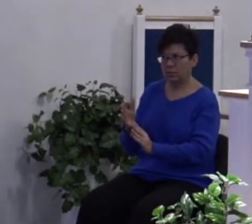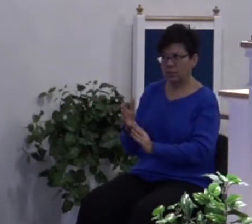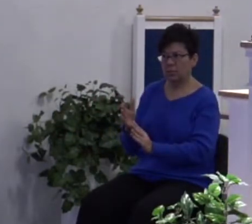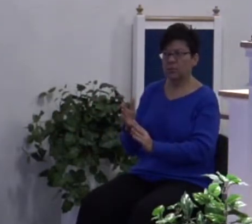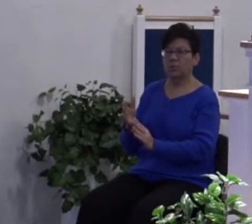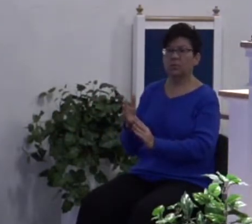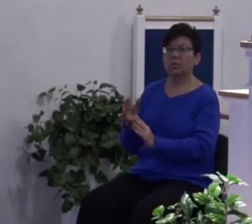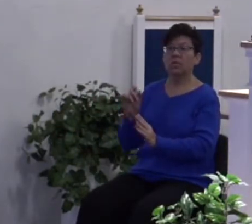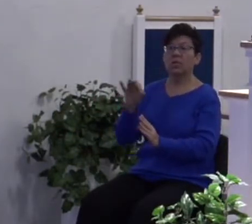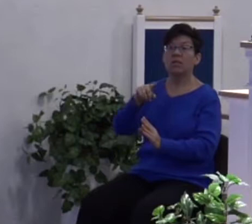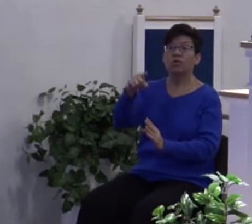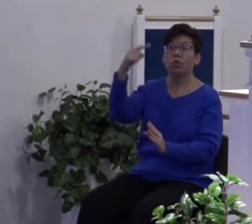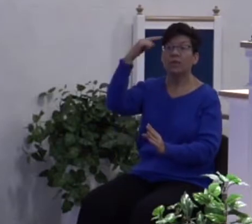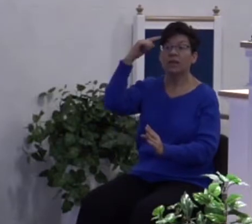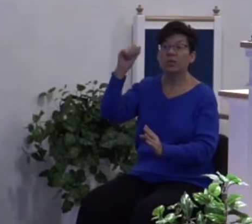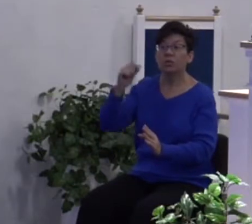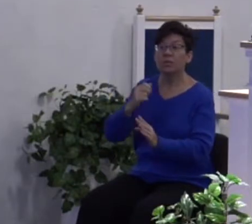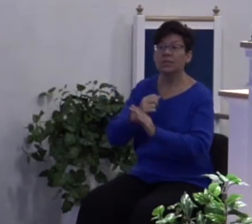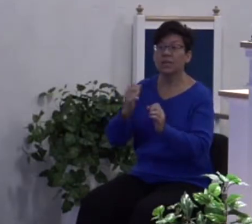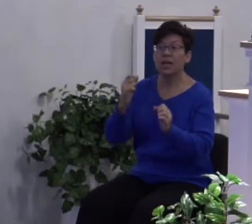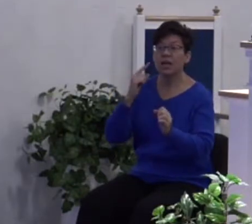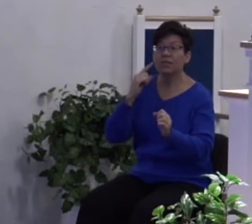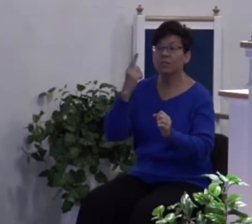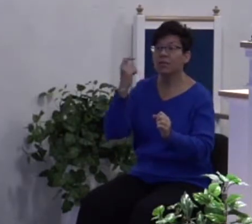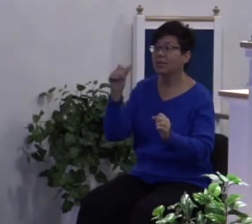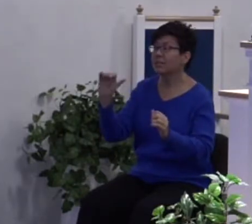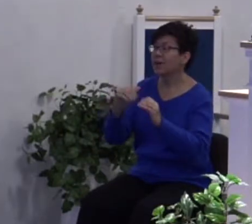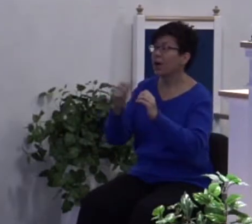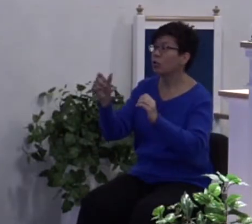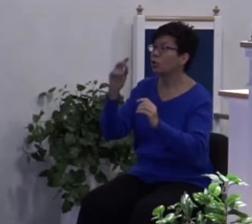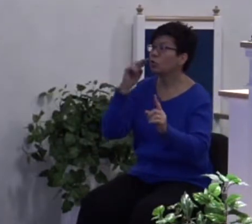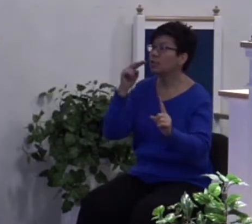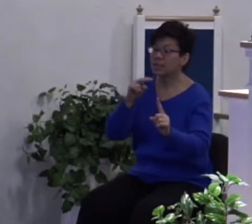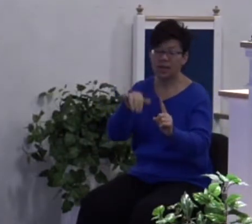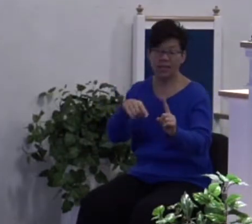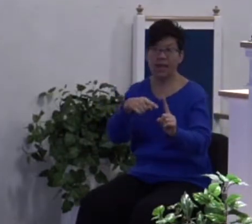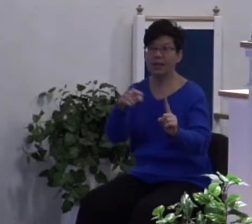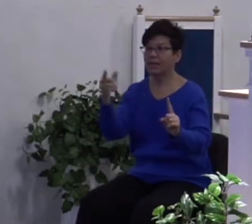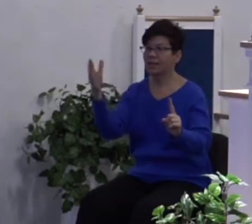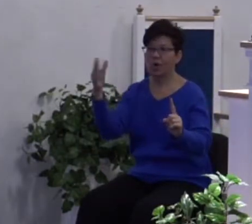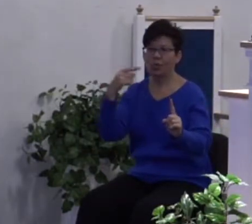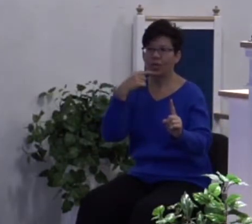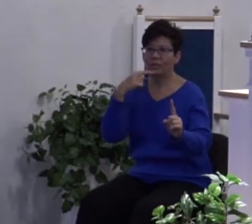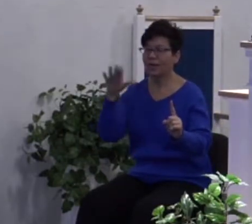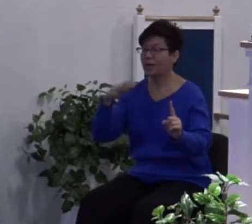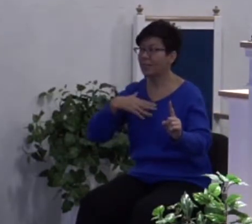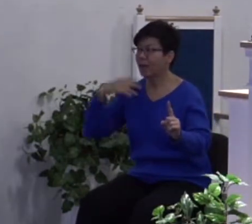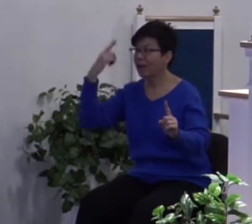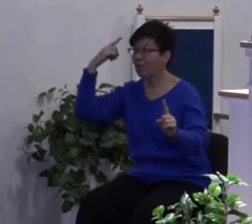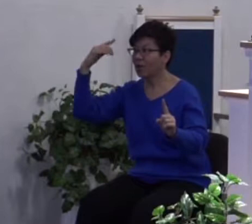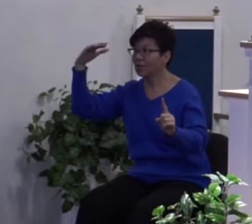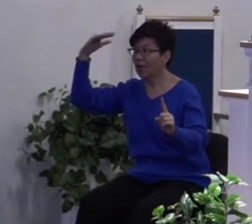If you think that you can be saved based on how you see it he already told you my thoughts are as high above the heaven